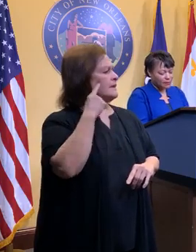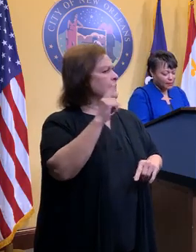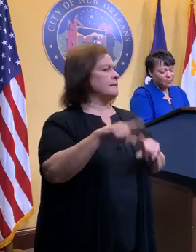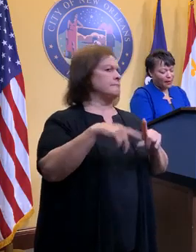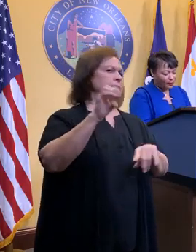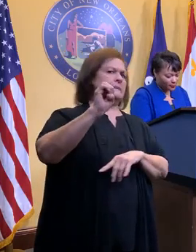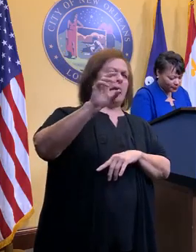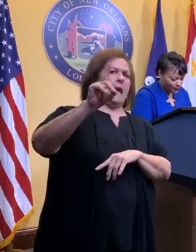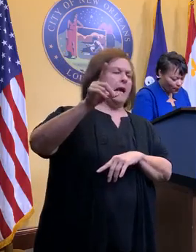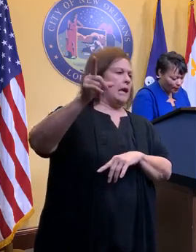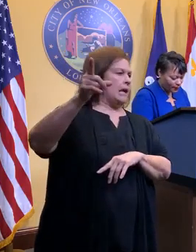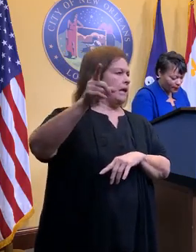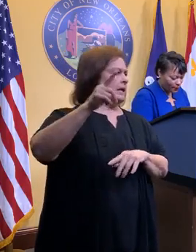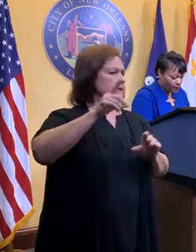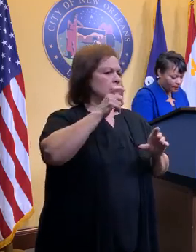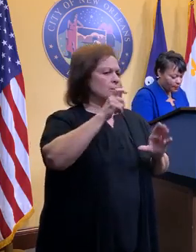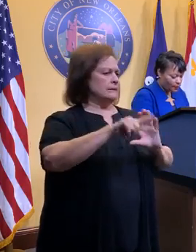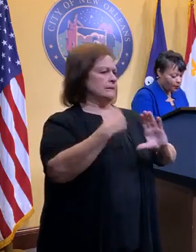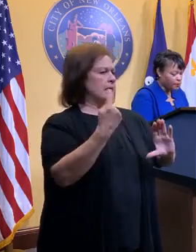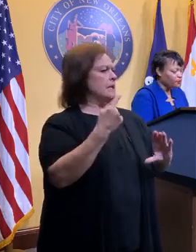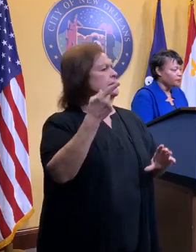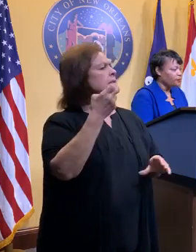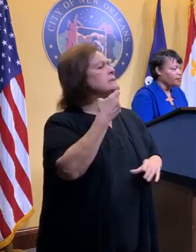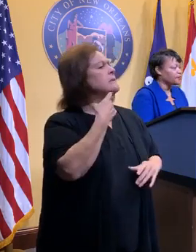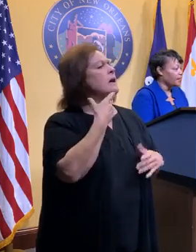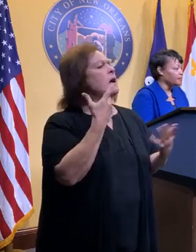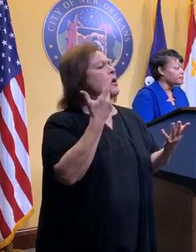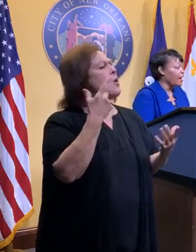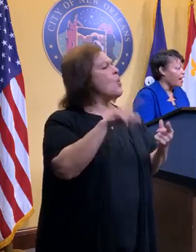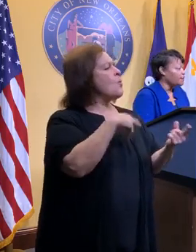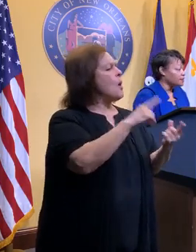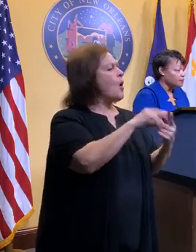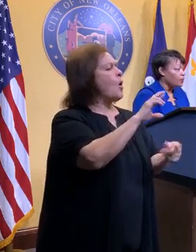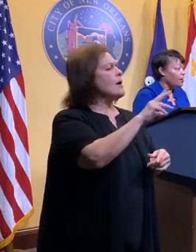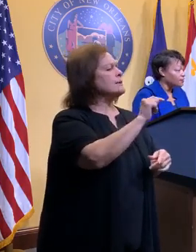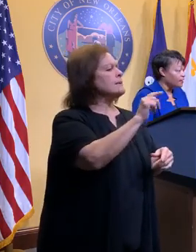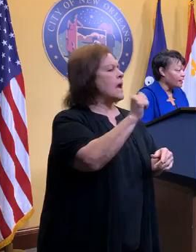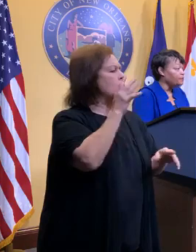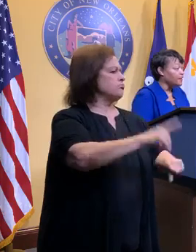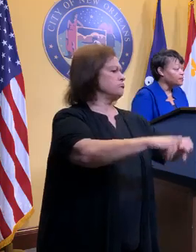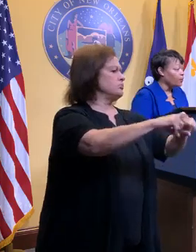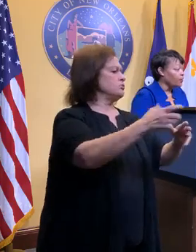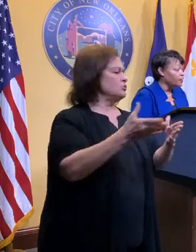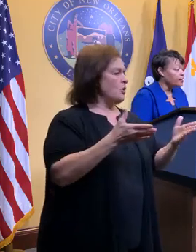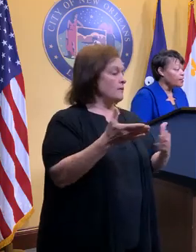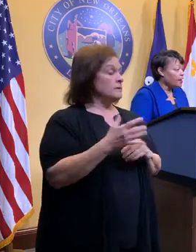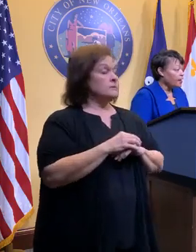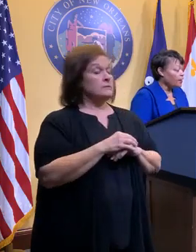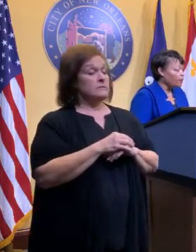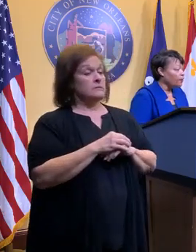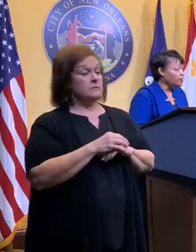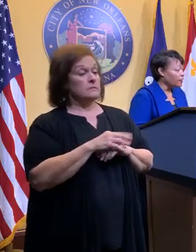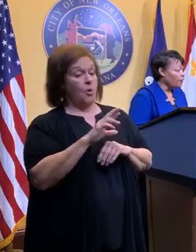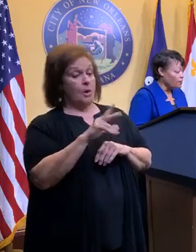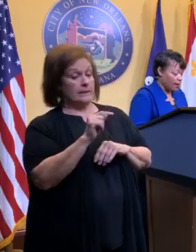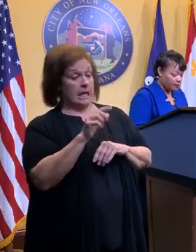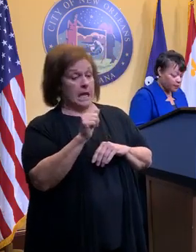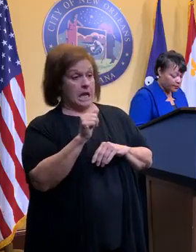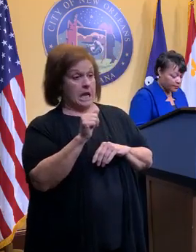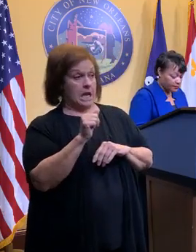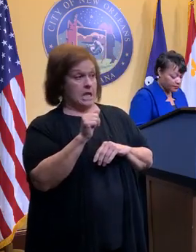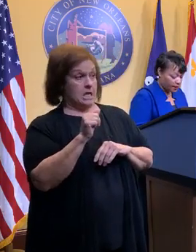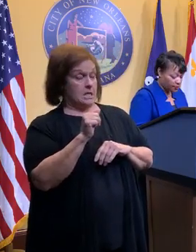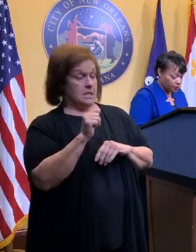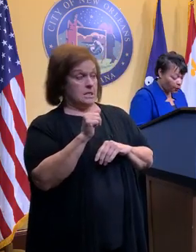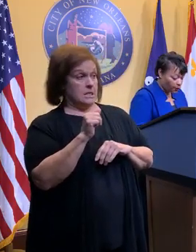Mr. Ed with his email. One, uh, wanting to know when would RTA stop. And so, RTA, based on, uh, what we know